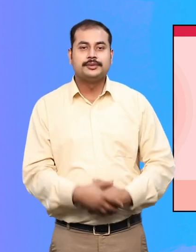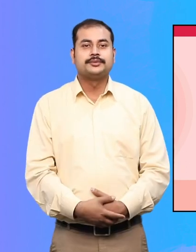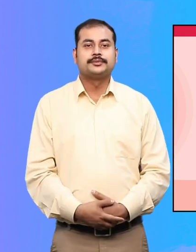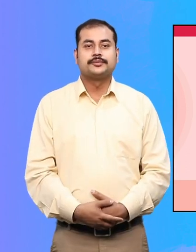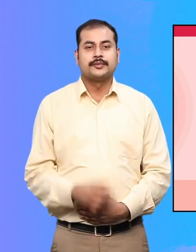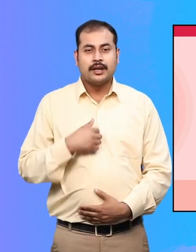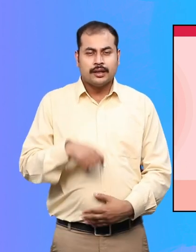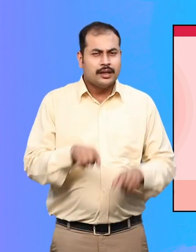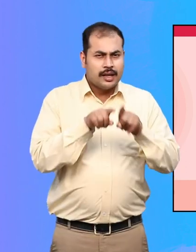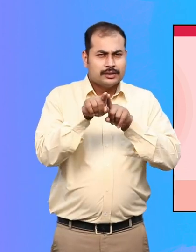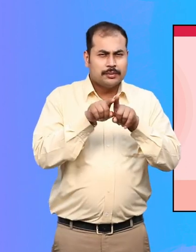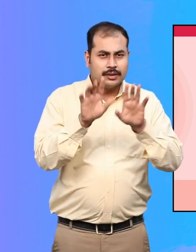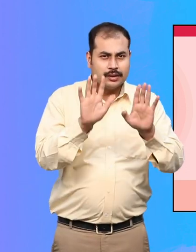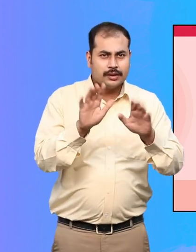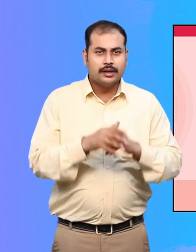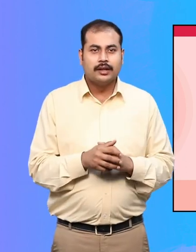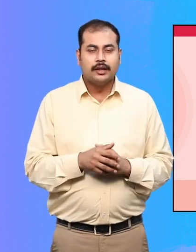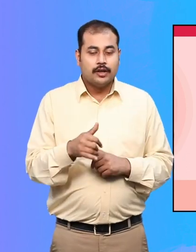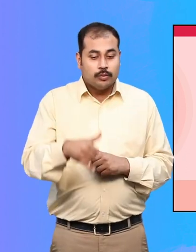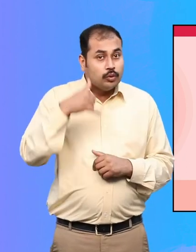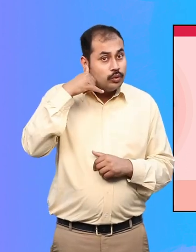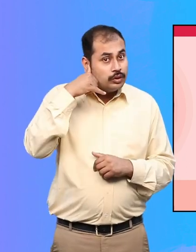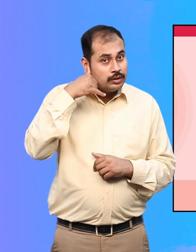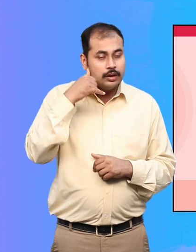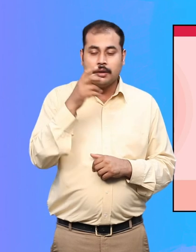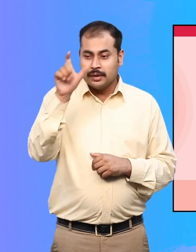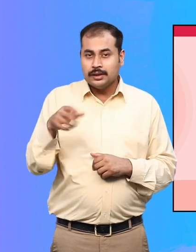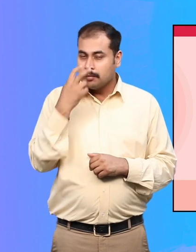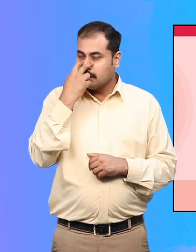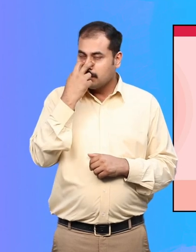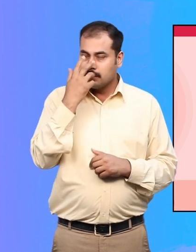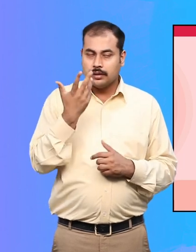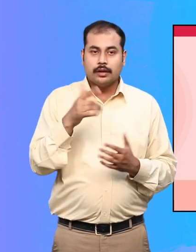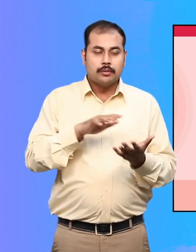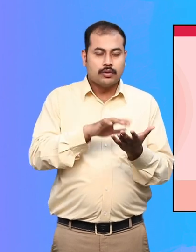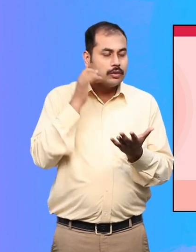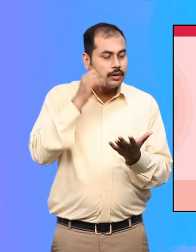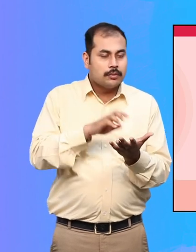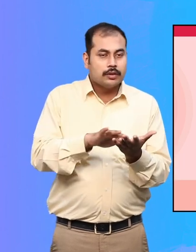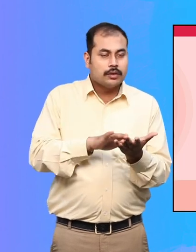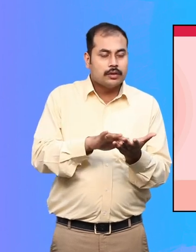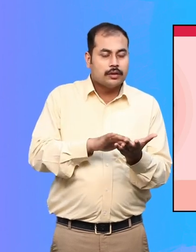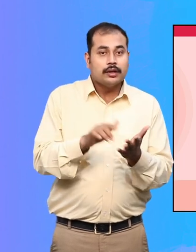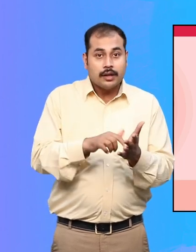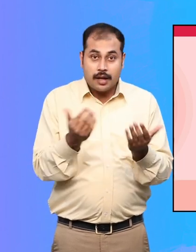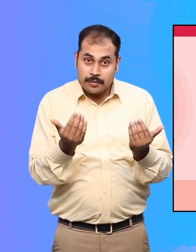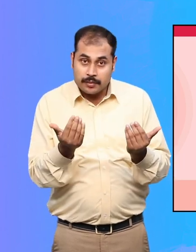telephone with facility to make sounds louder are available in the building so that persons with disabilities can